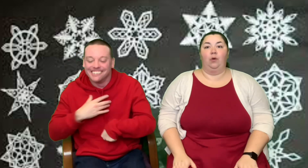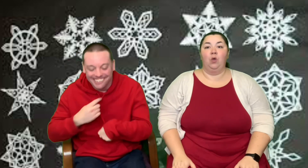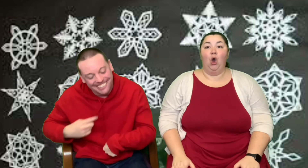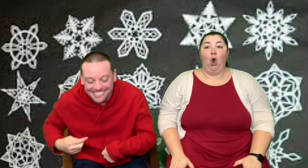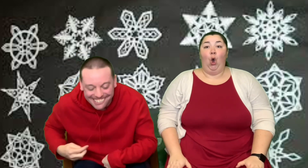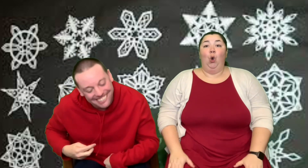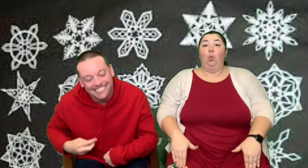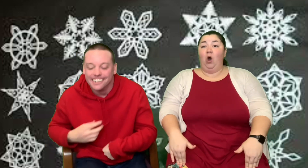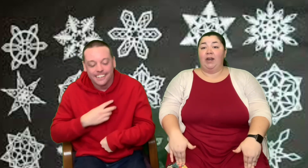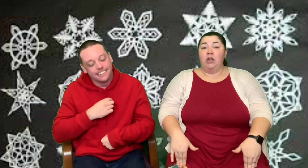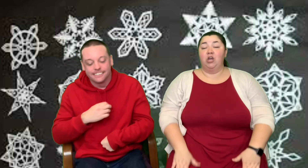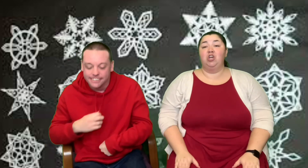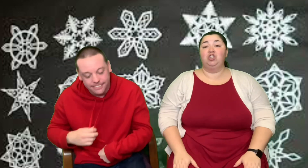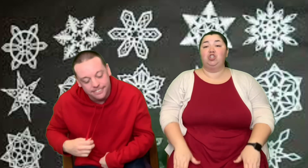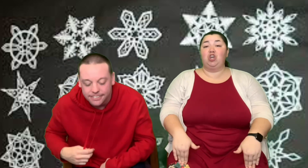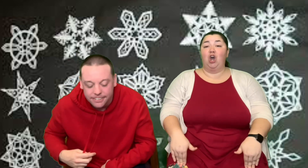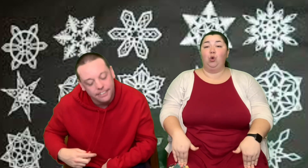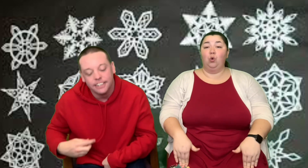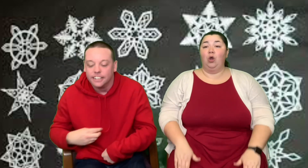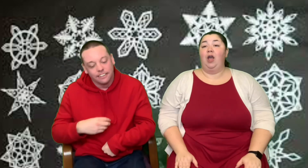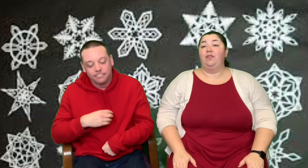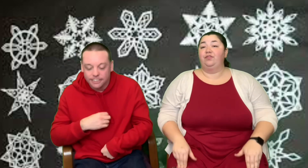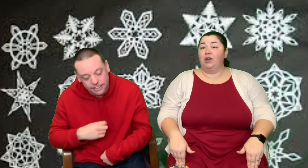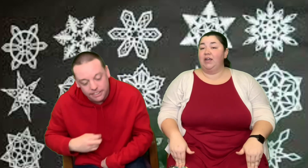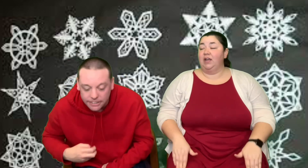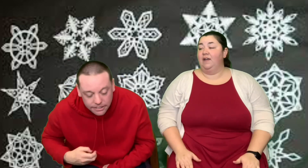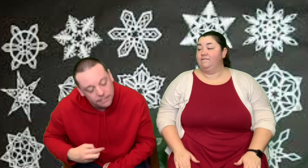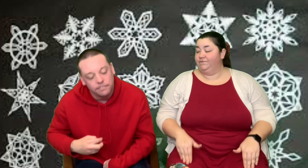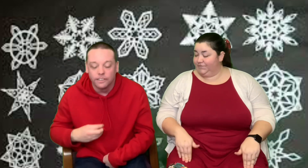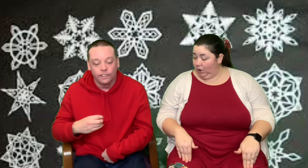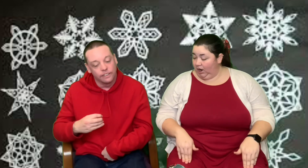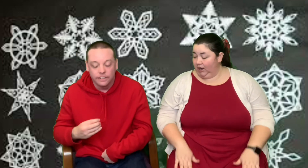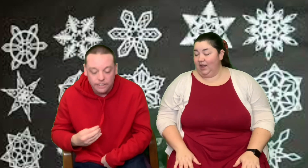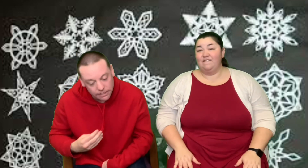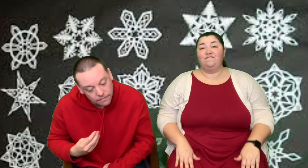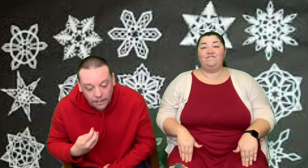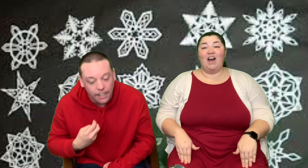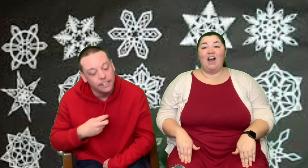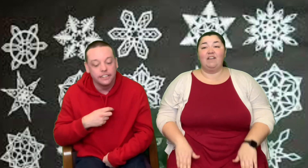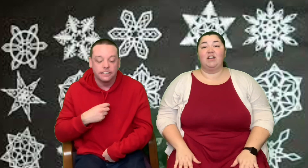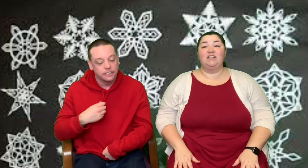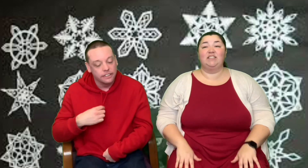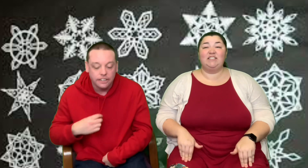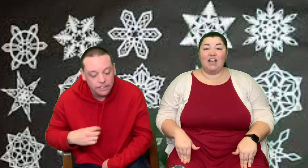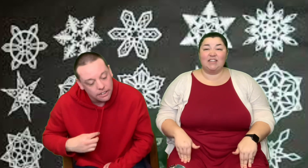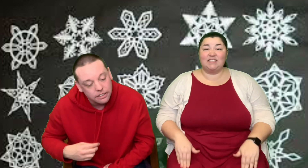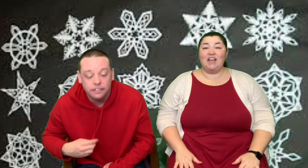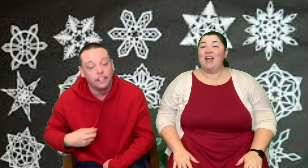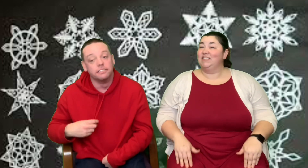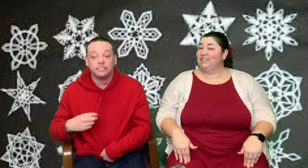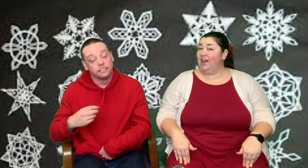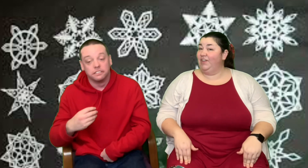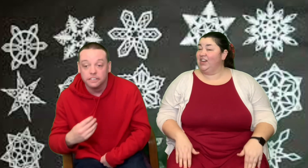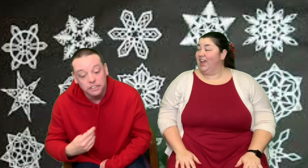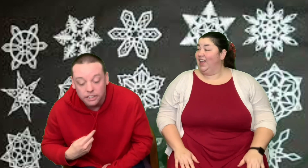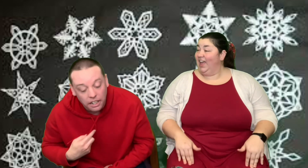ten times. Here we go. One, two, three, four, five, six,